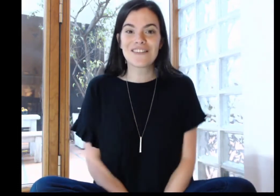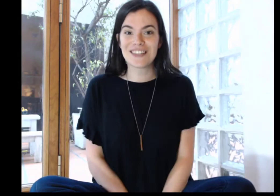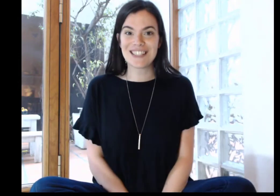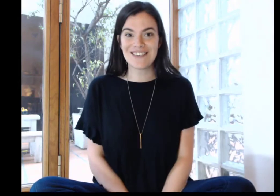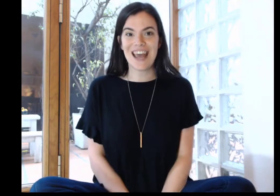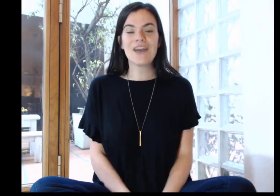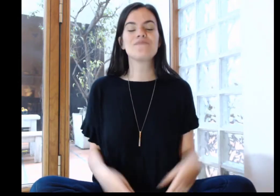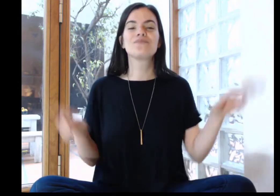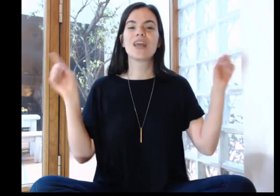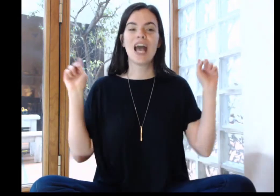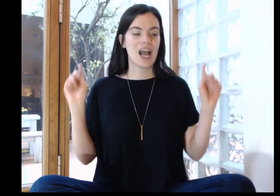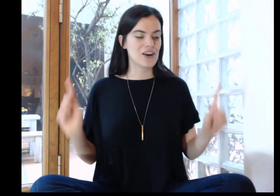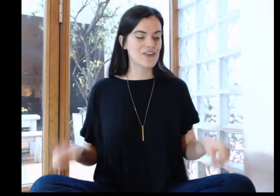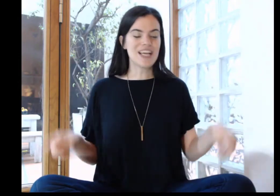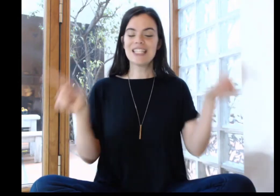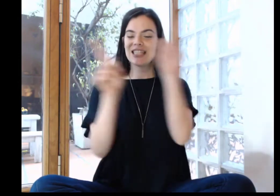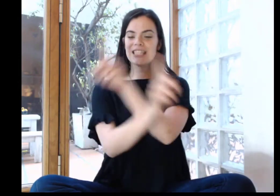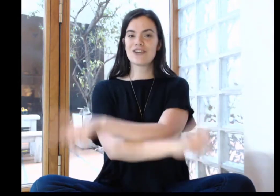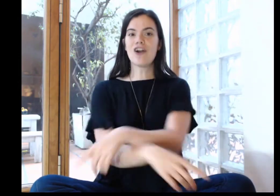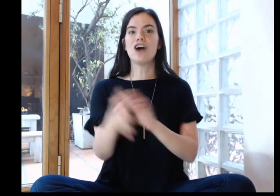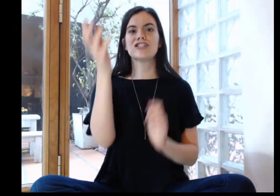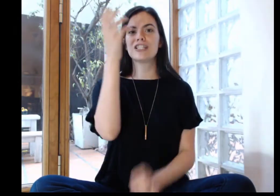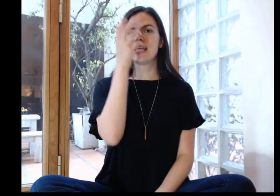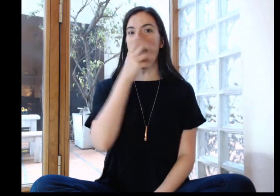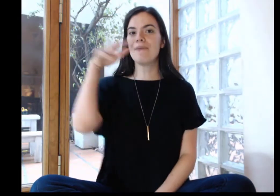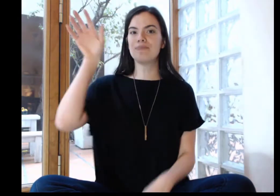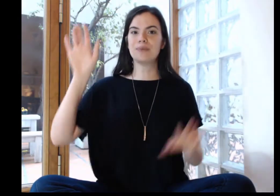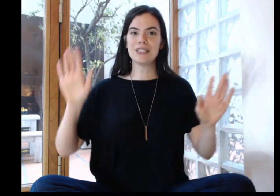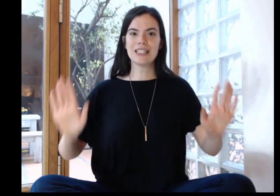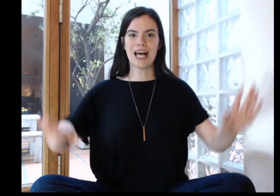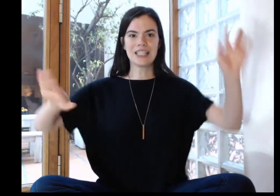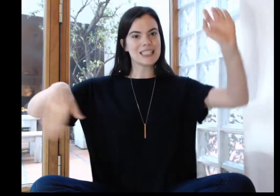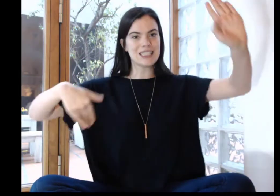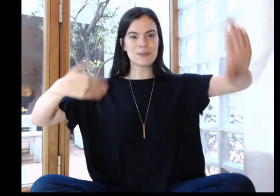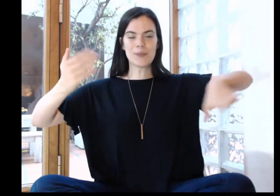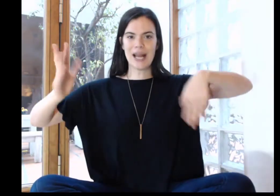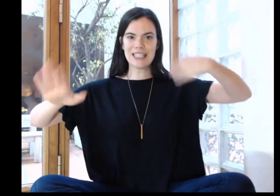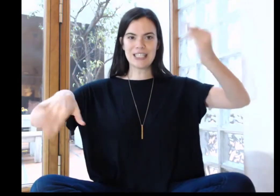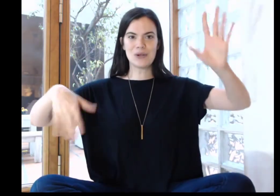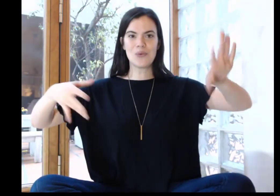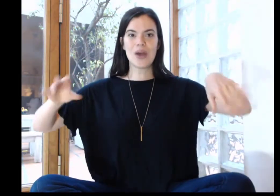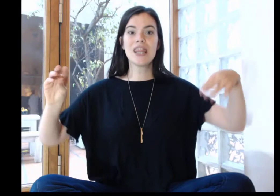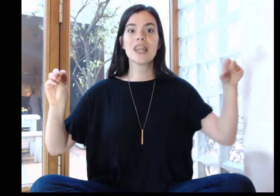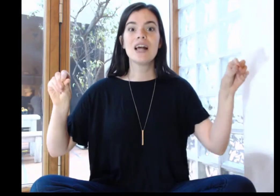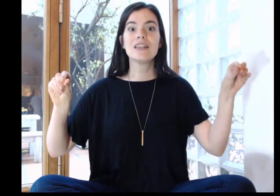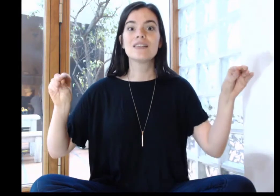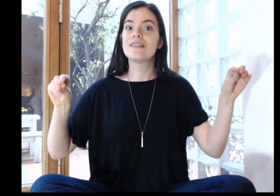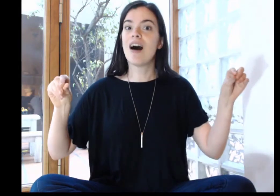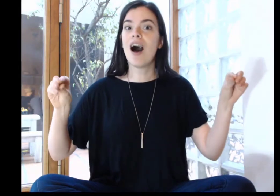first okay criss-cross applesauce pretzel with salt